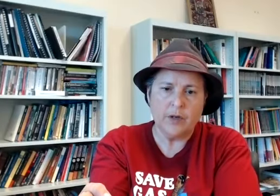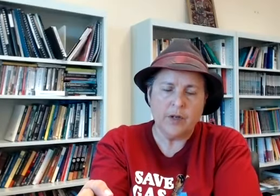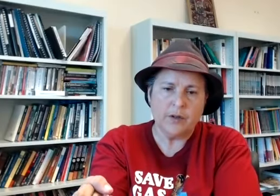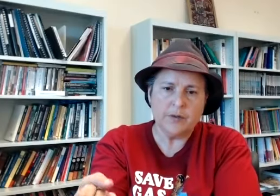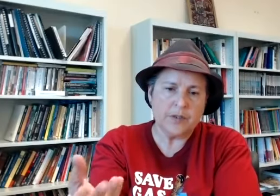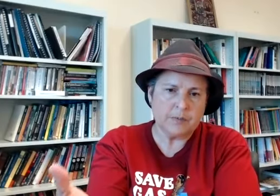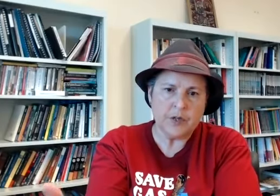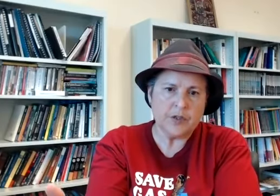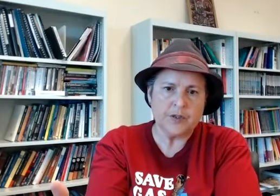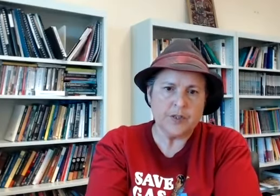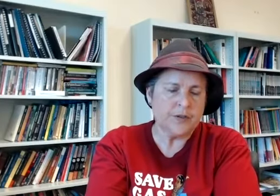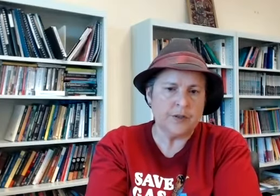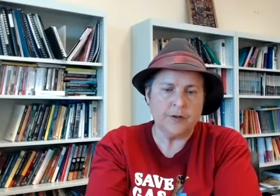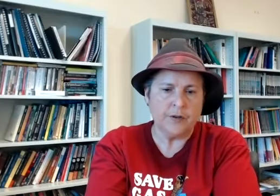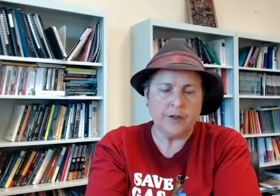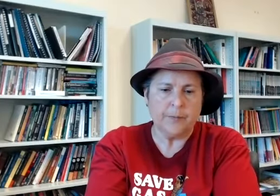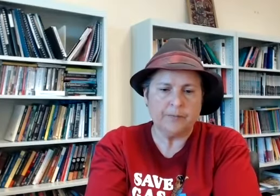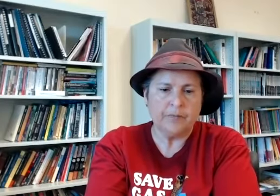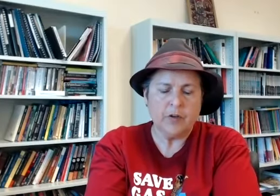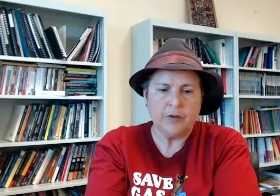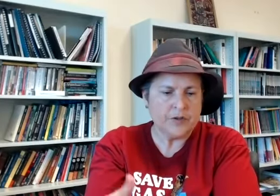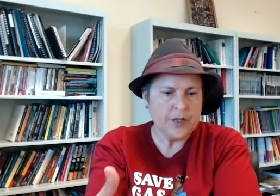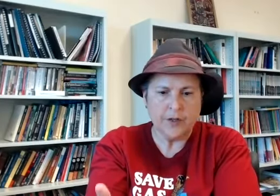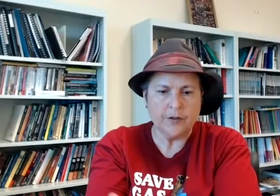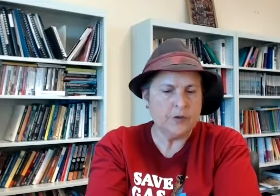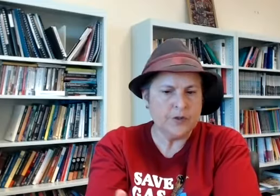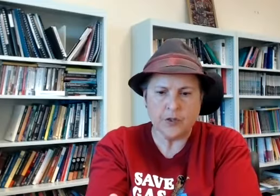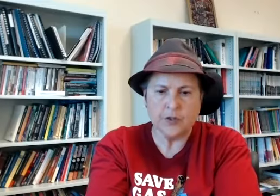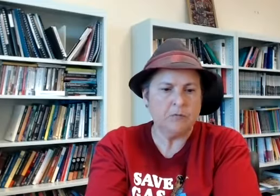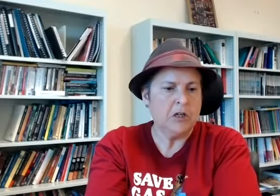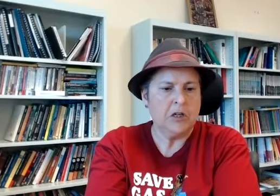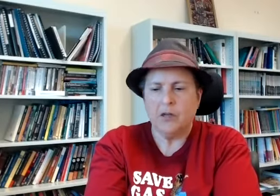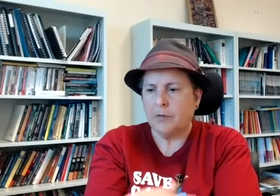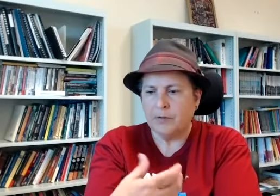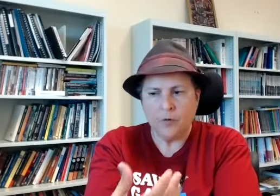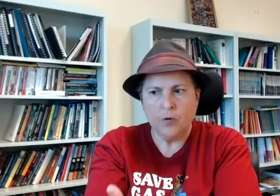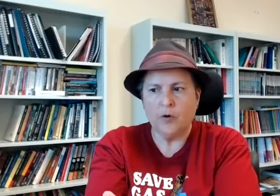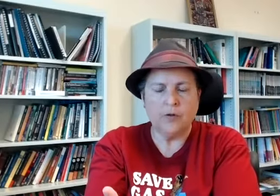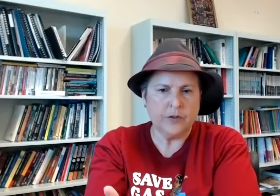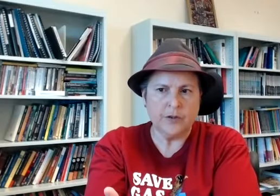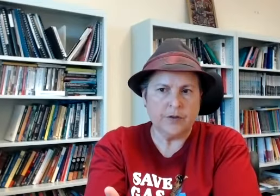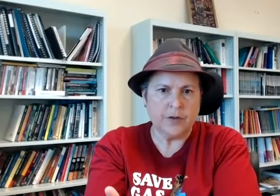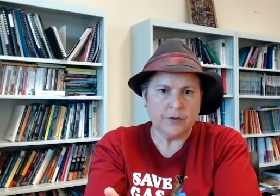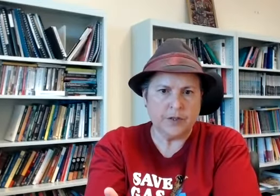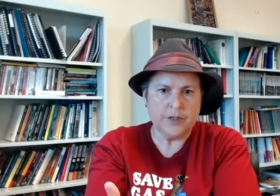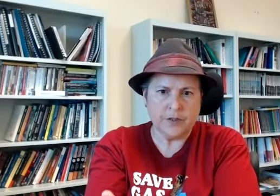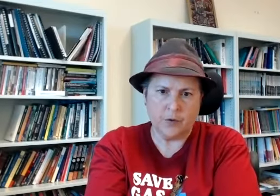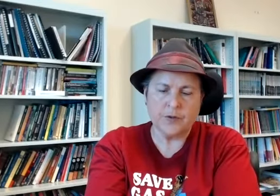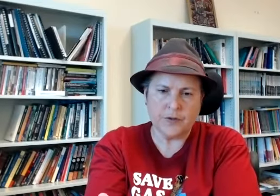there is an expression that says the the um the singer the musician the performer often the the discourses that